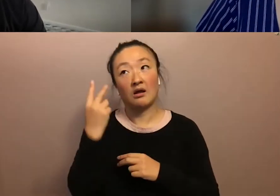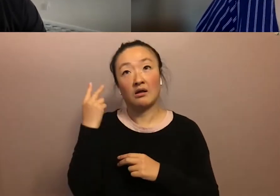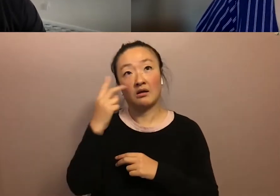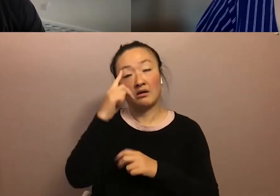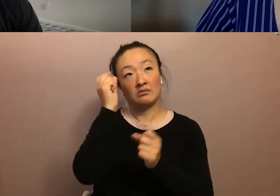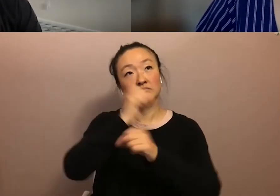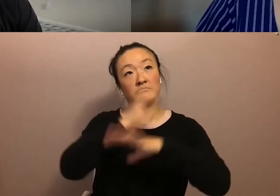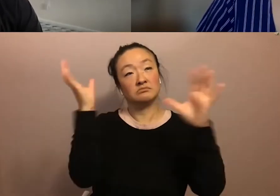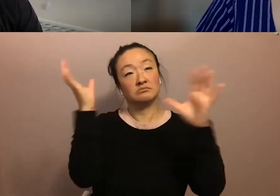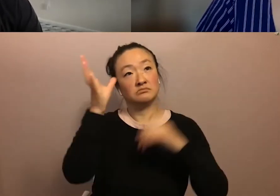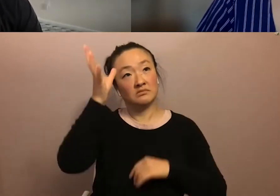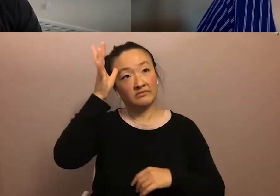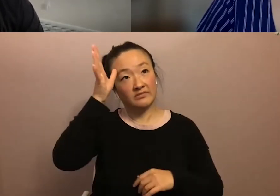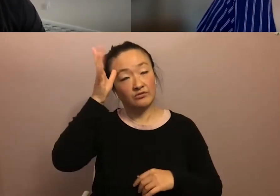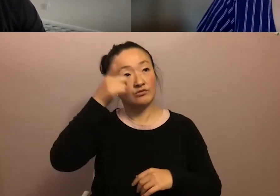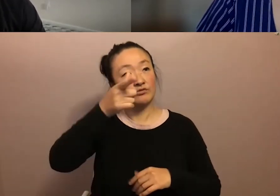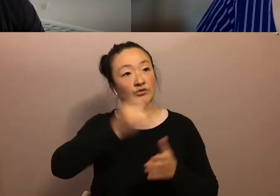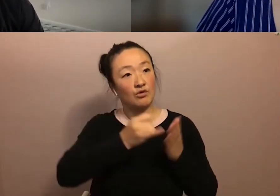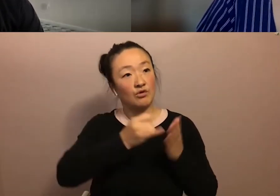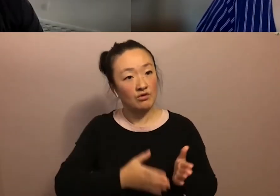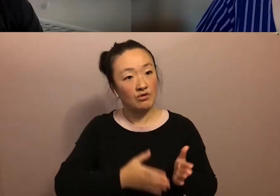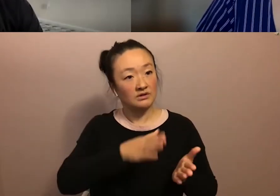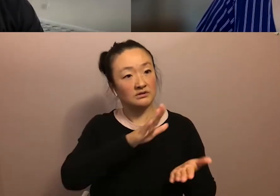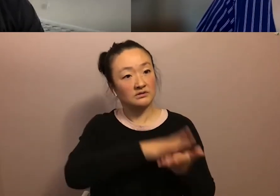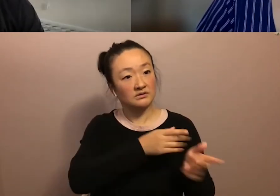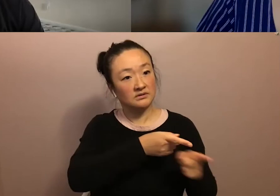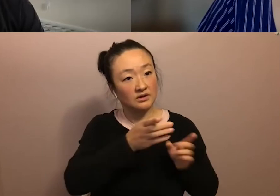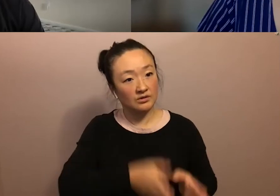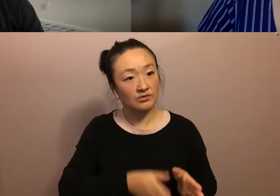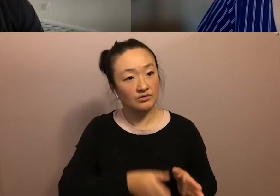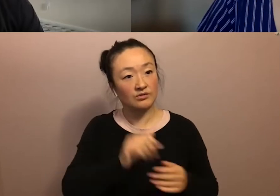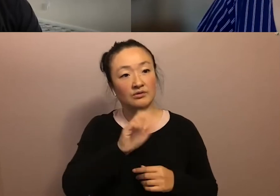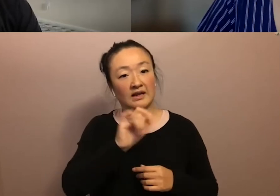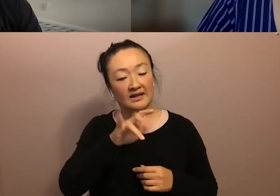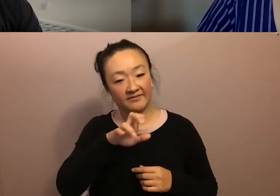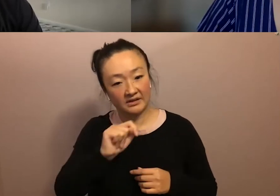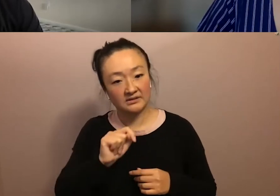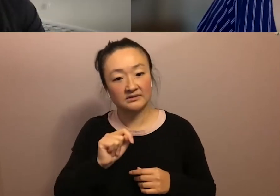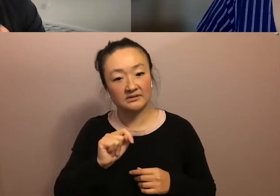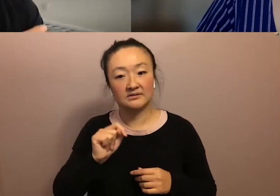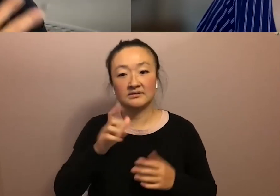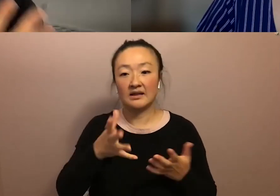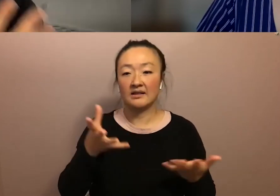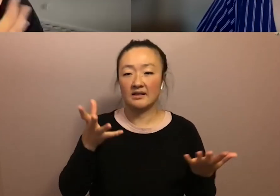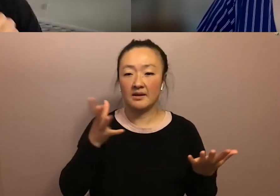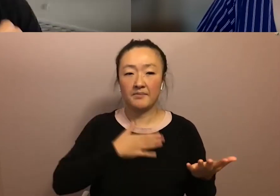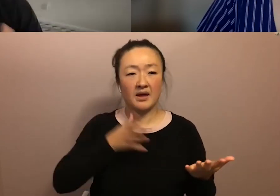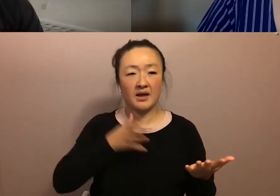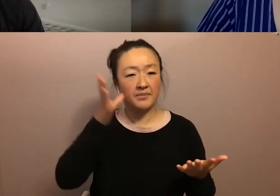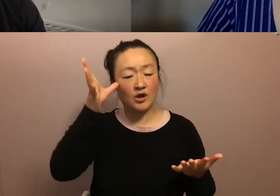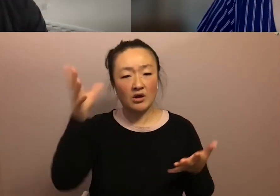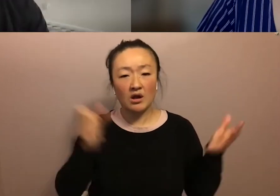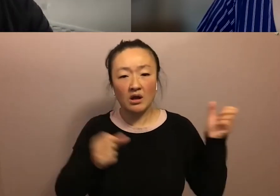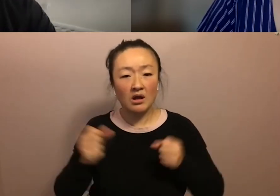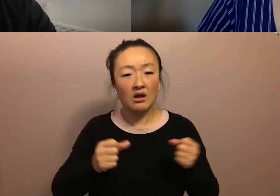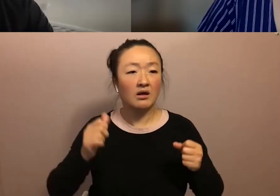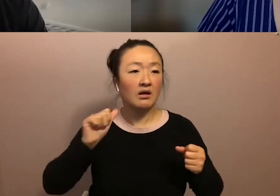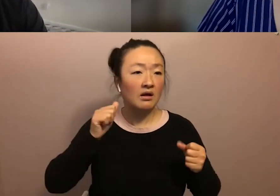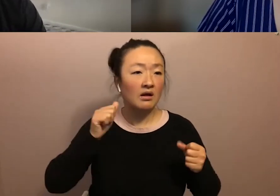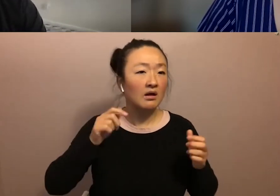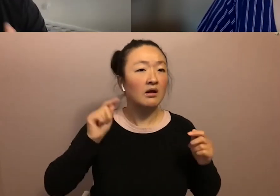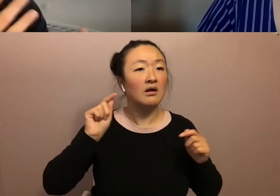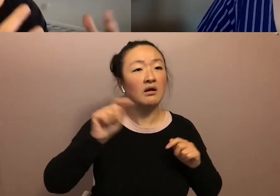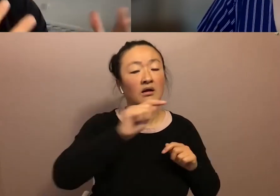artist and a scholar and an activist. And I think about the people, my parents surrounded me with like, Auntie Haunani K. Trask